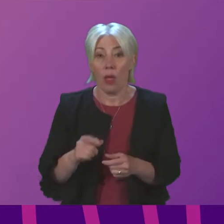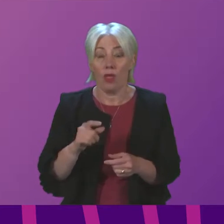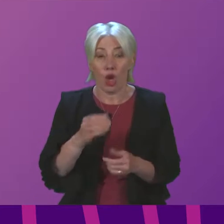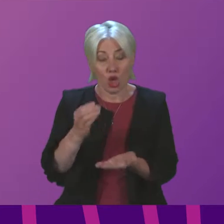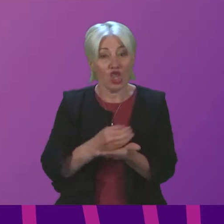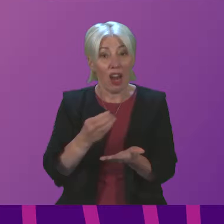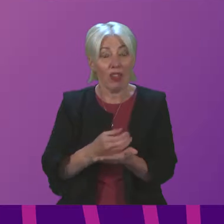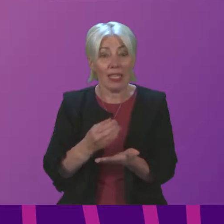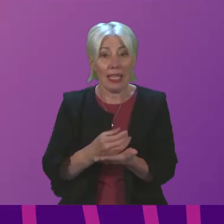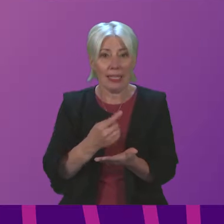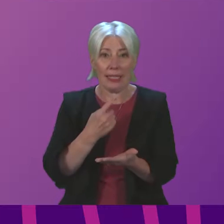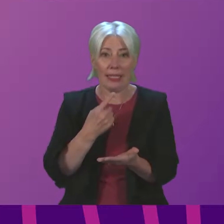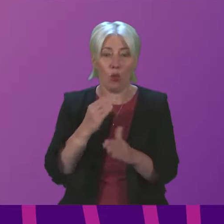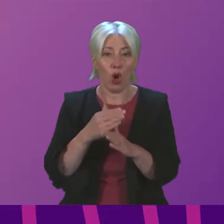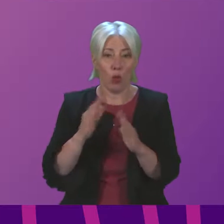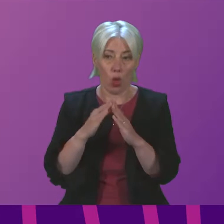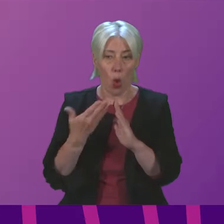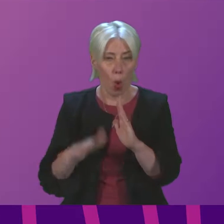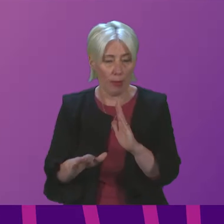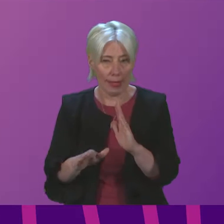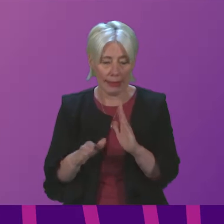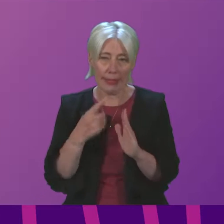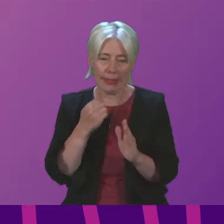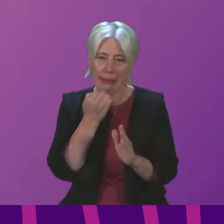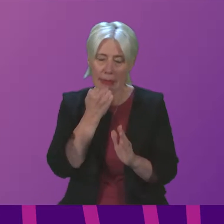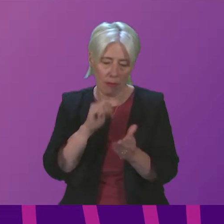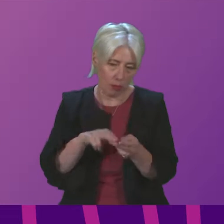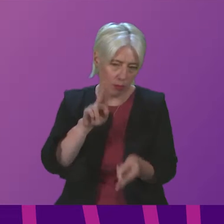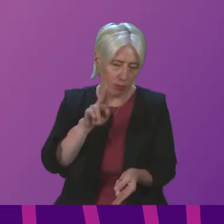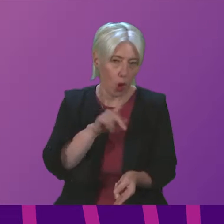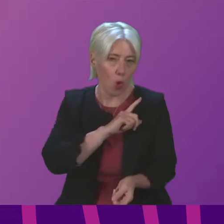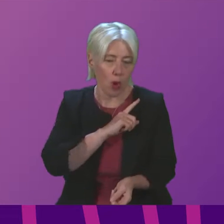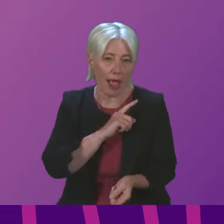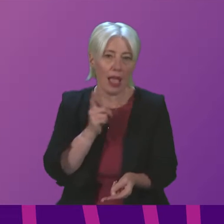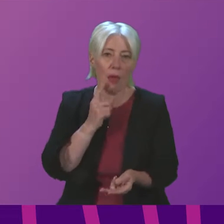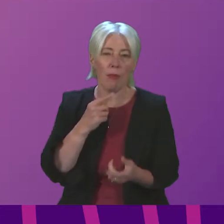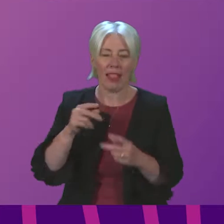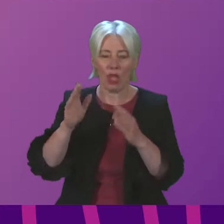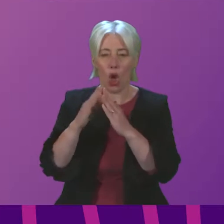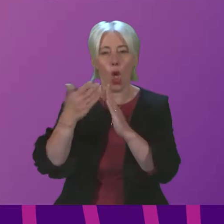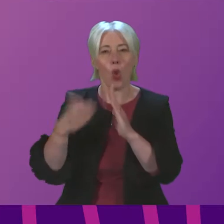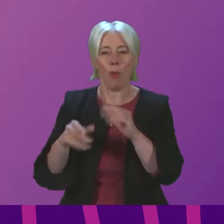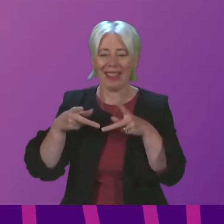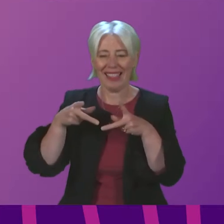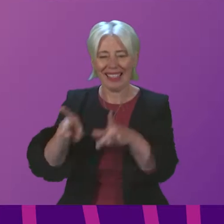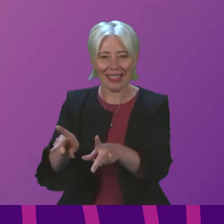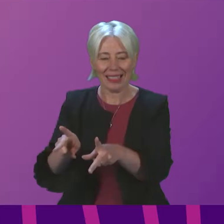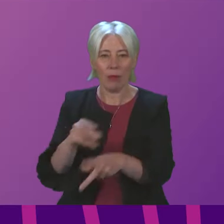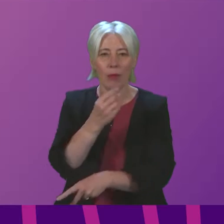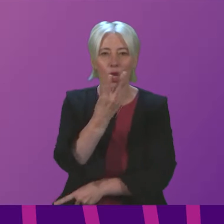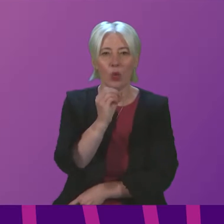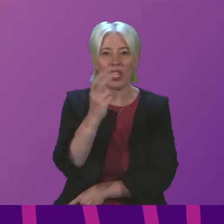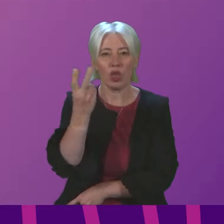people think these statistics have yet again increased is the fact that people are spending longer in the homelessness system. In 2020-21,